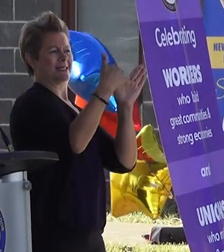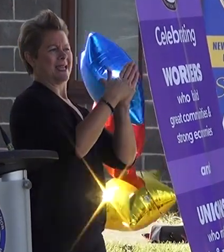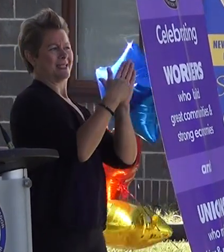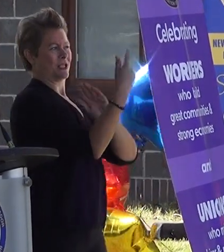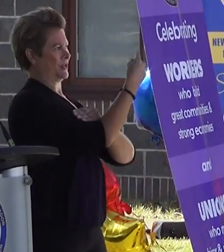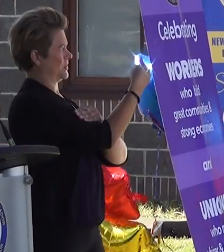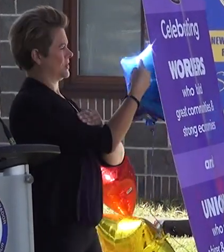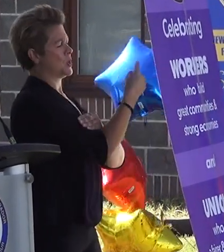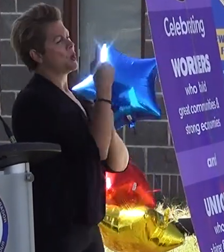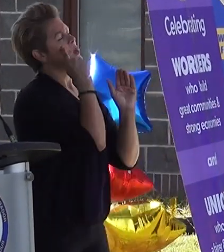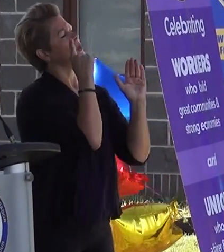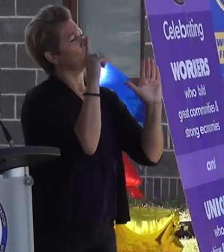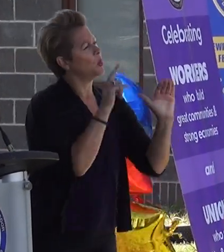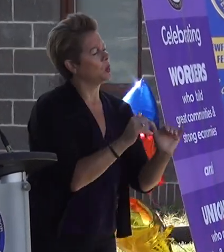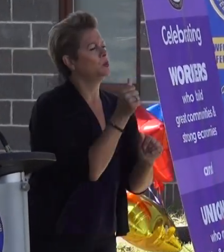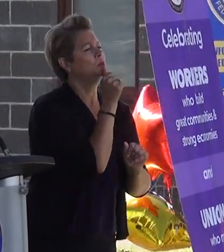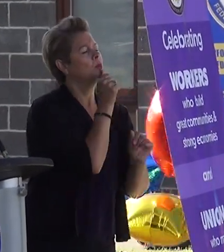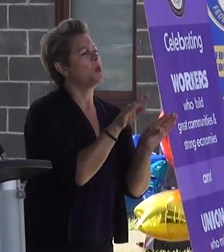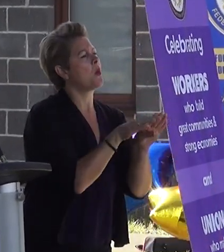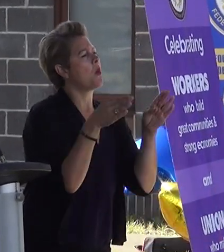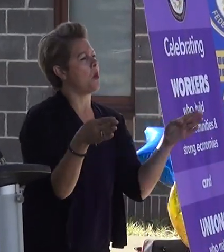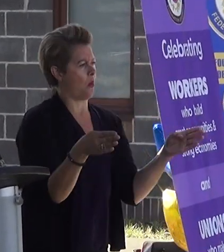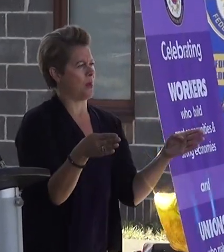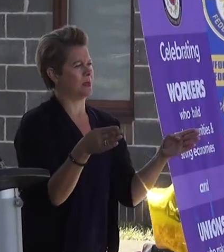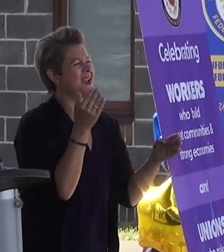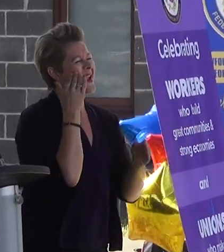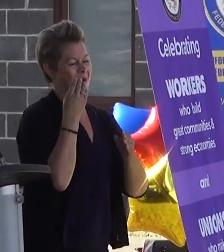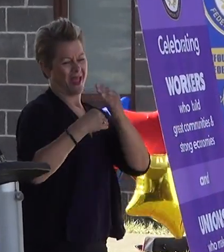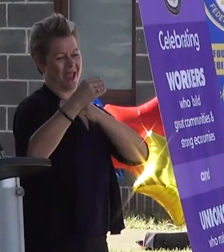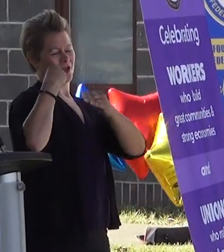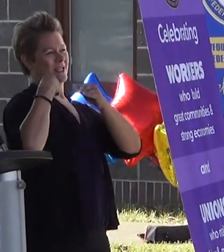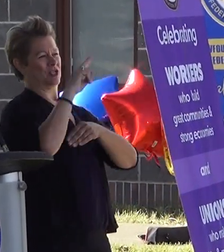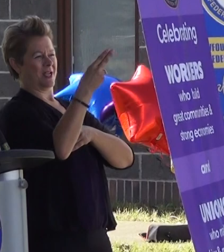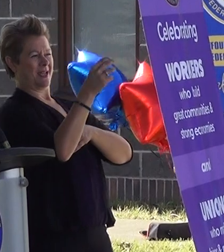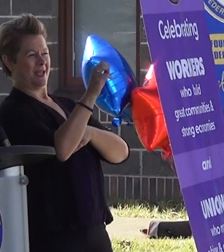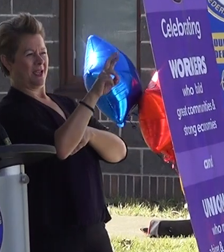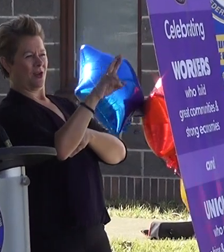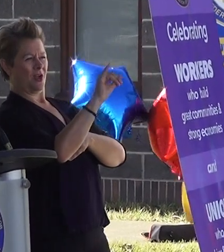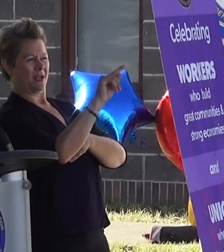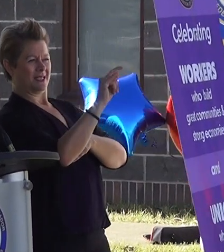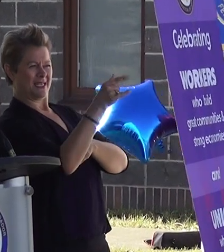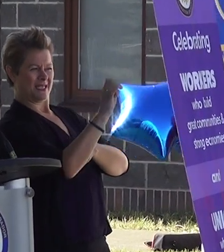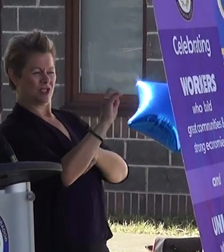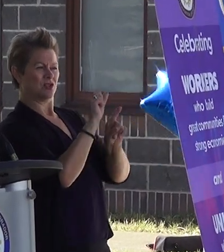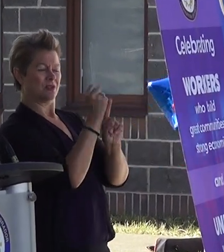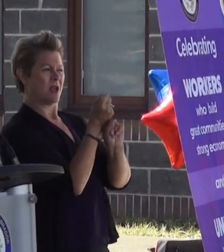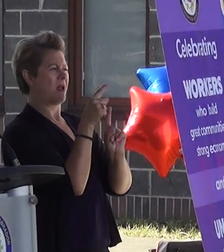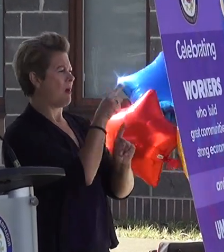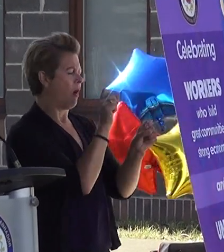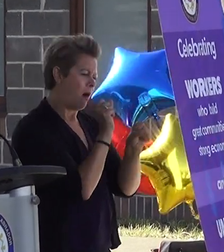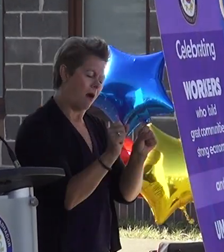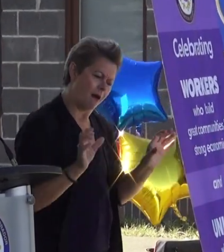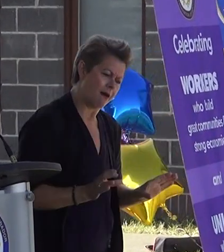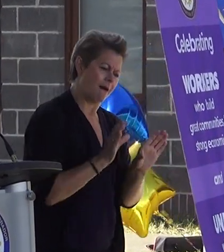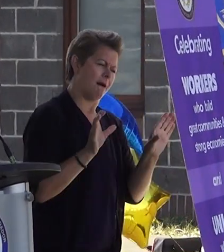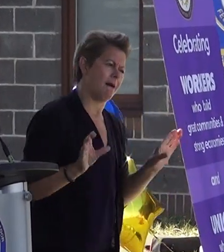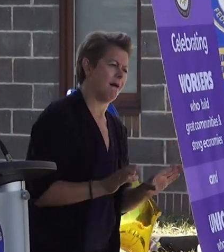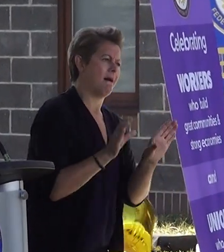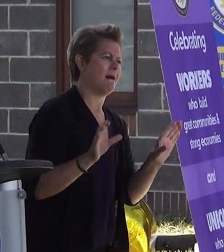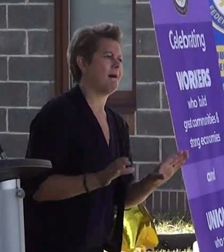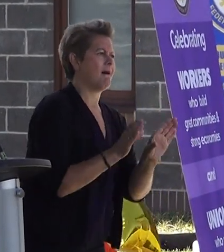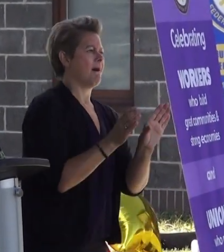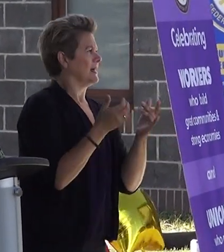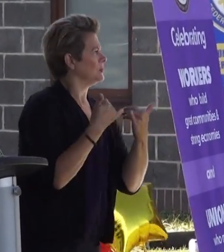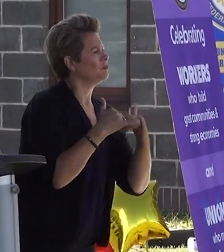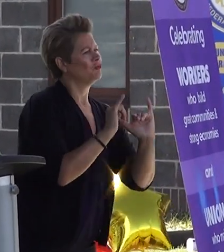have that open very soon. I know the Heritage Society has worked very, very hard to get the building